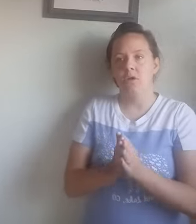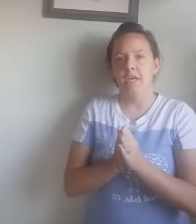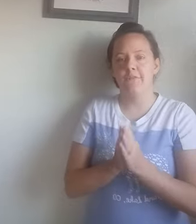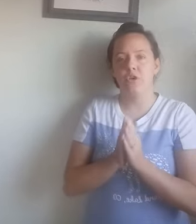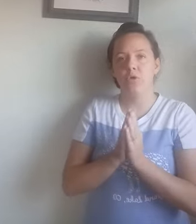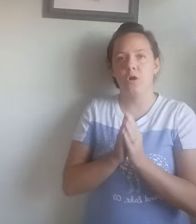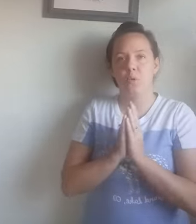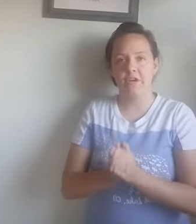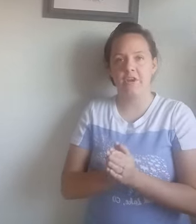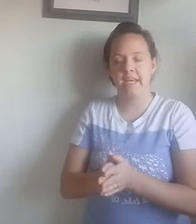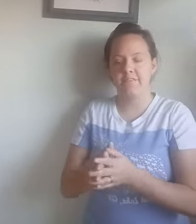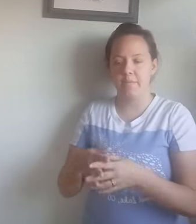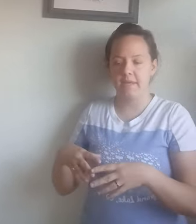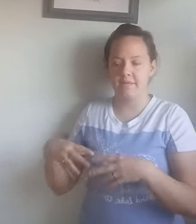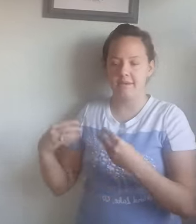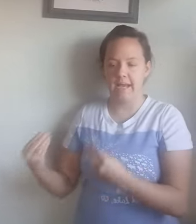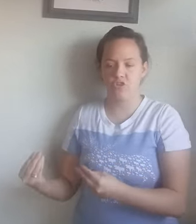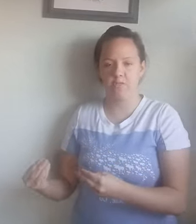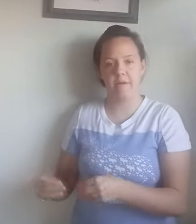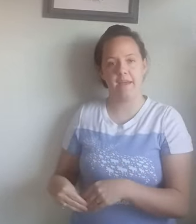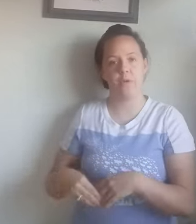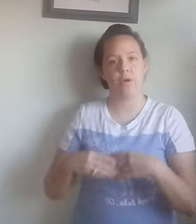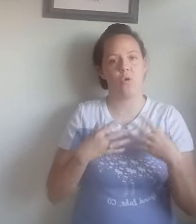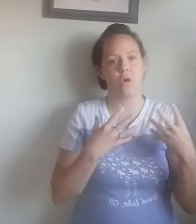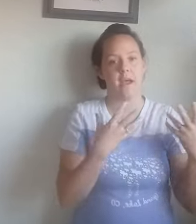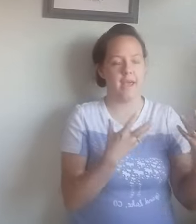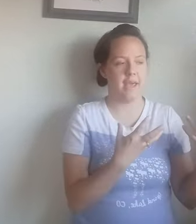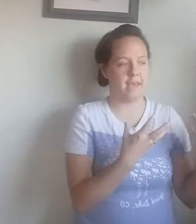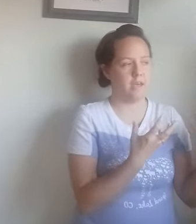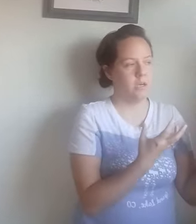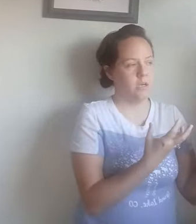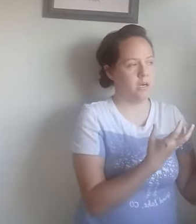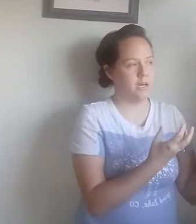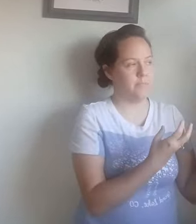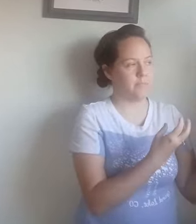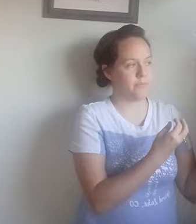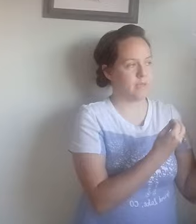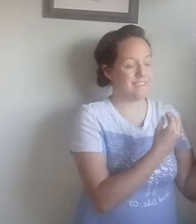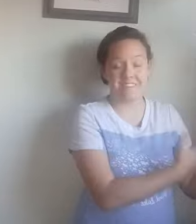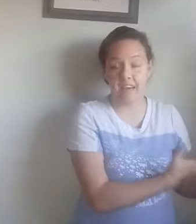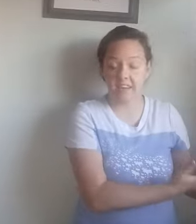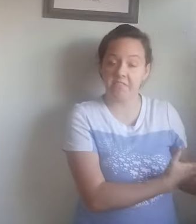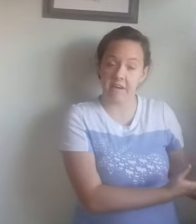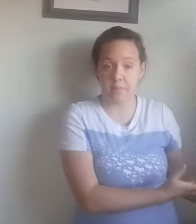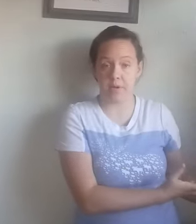If you are wondering if something is a natural fiber or a synthetic fiber,